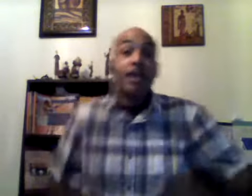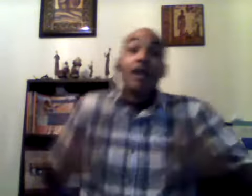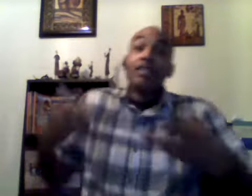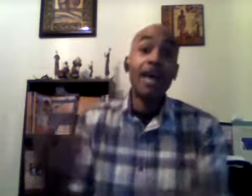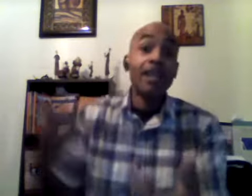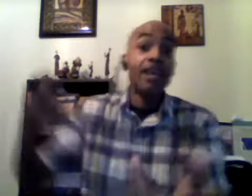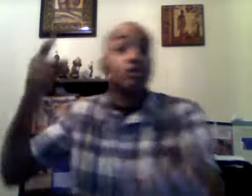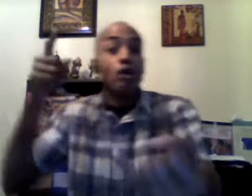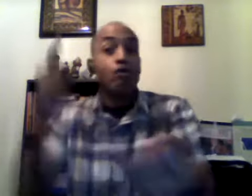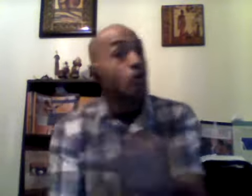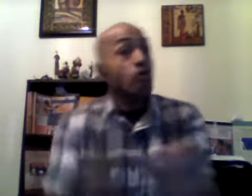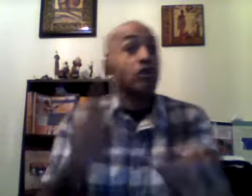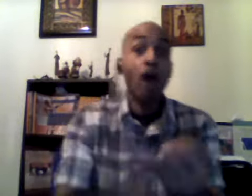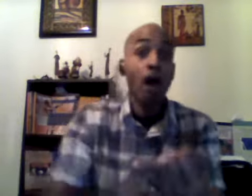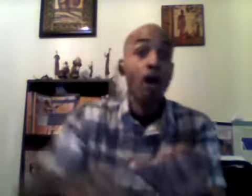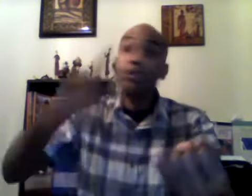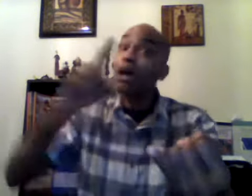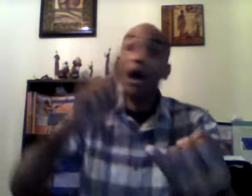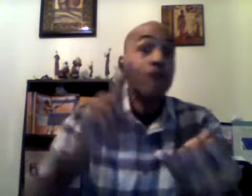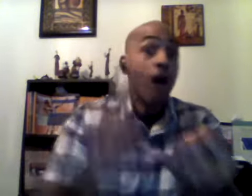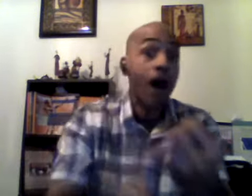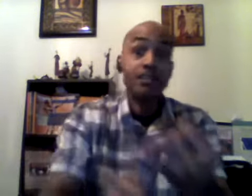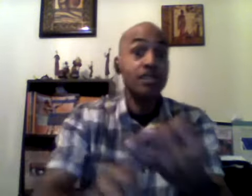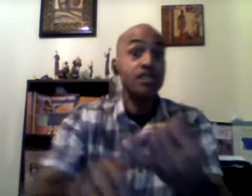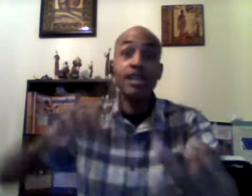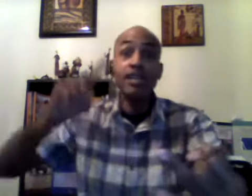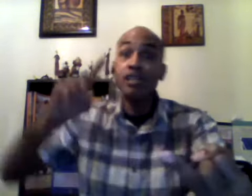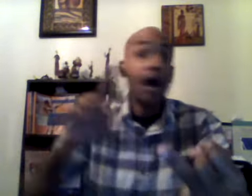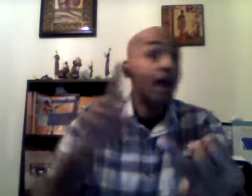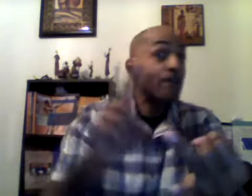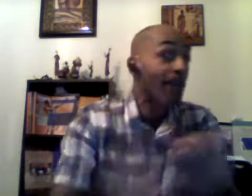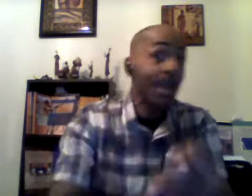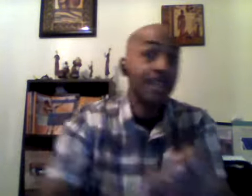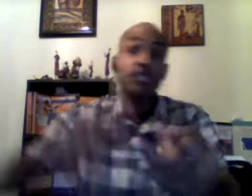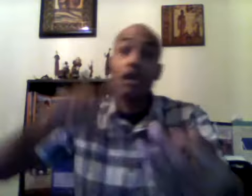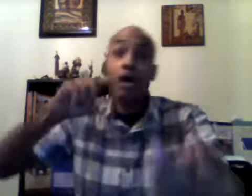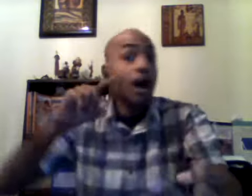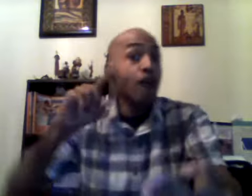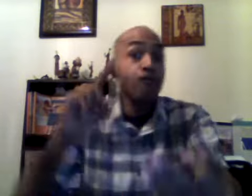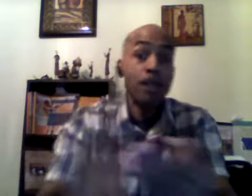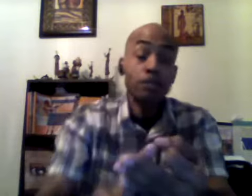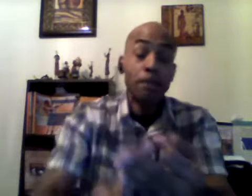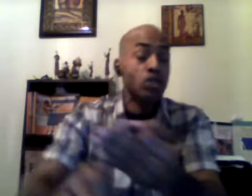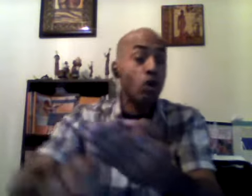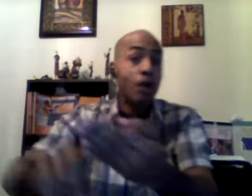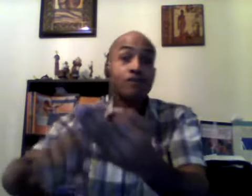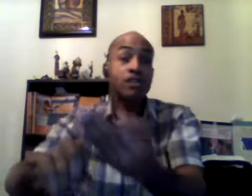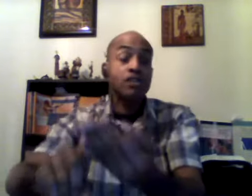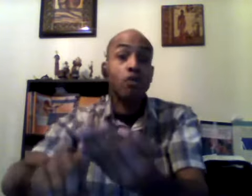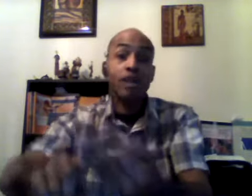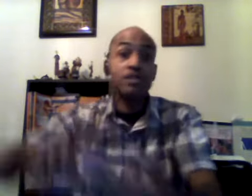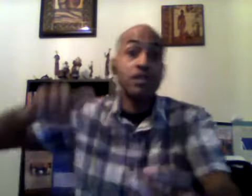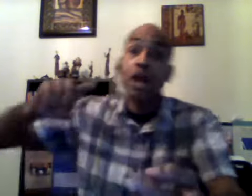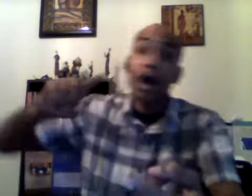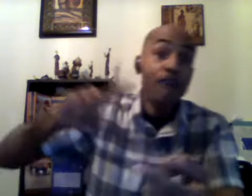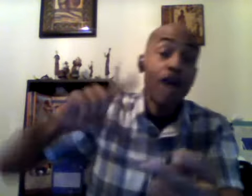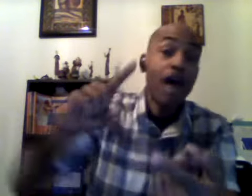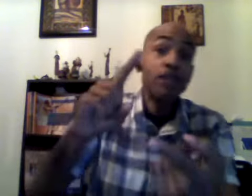that is the root cause of heart disease of cancer of respiratory situations of having